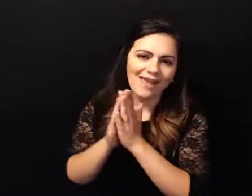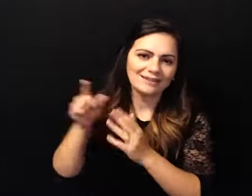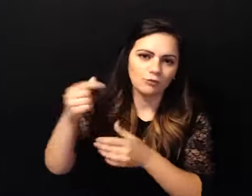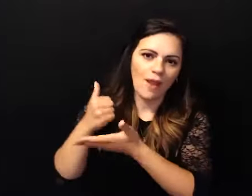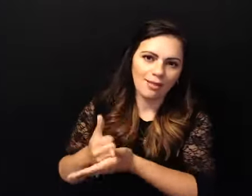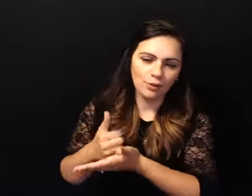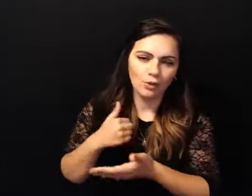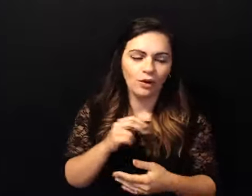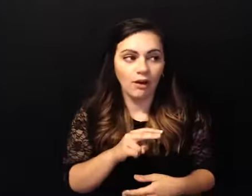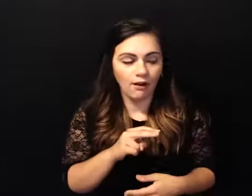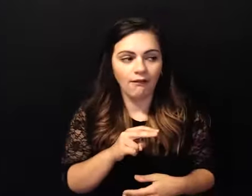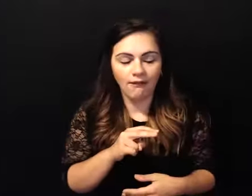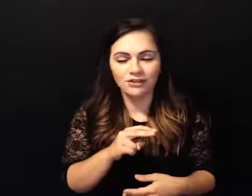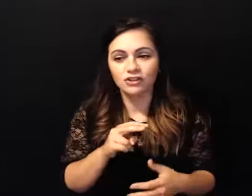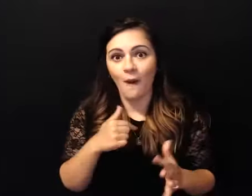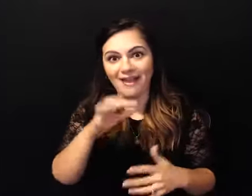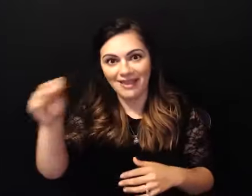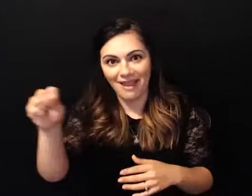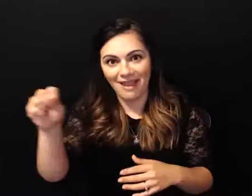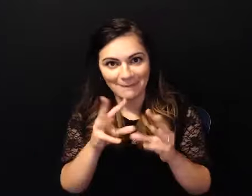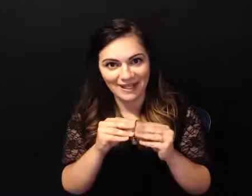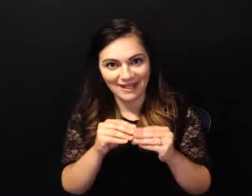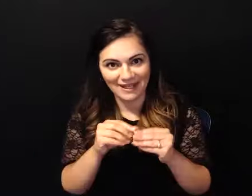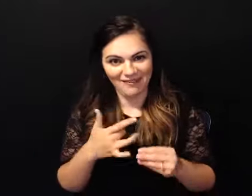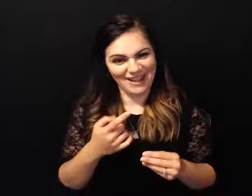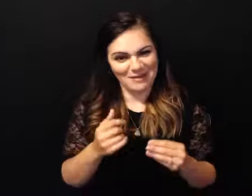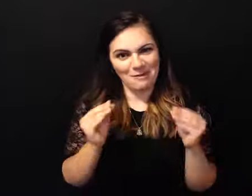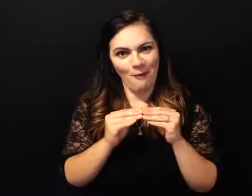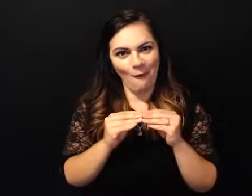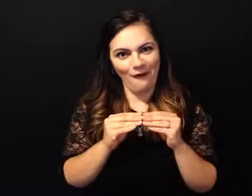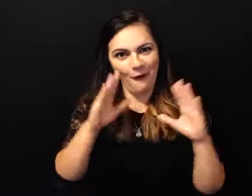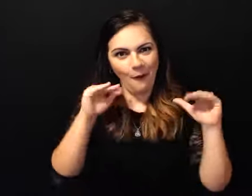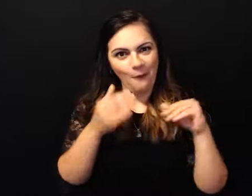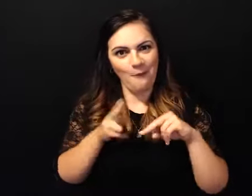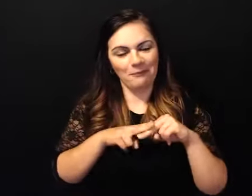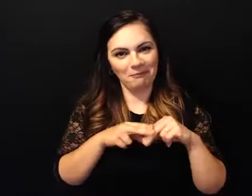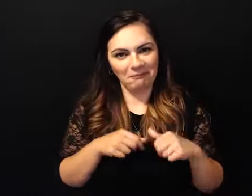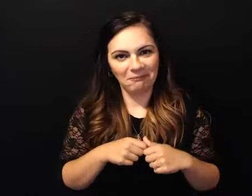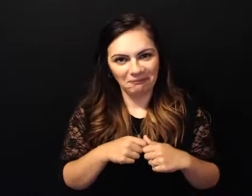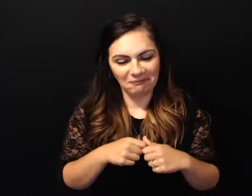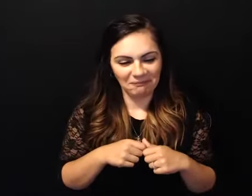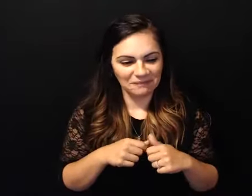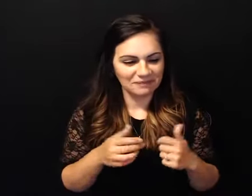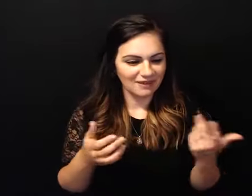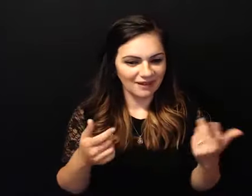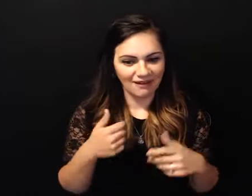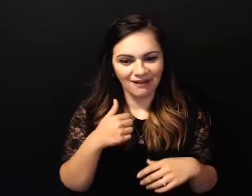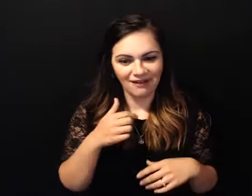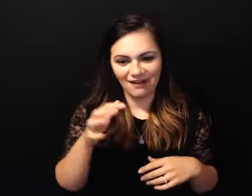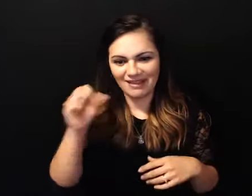left that meeting and i left that night with a little bit of hope you know um walked away from that meeting and i thought i'm gonna i'm gonna do this